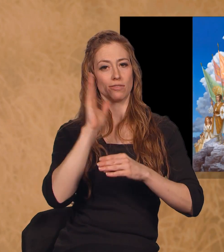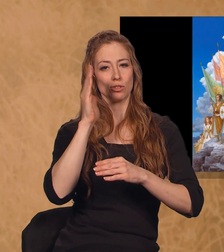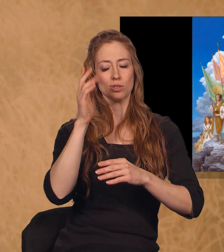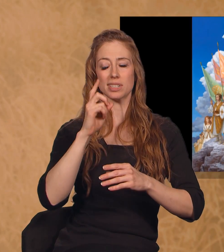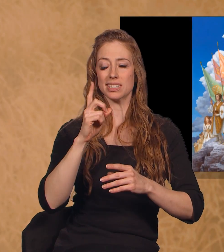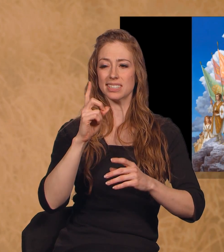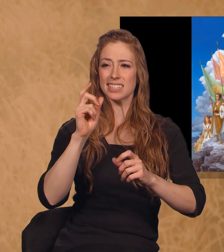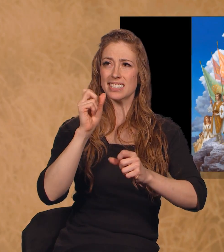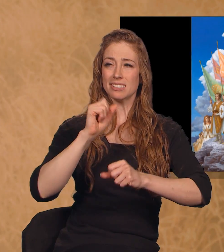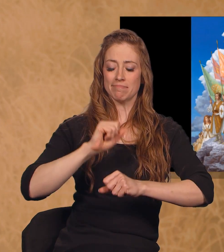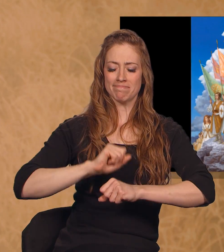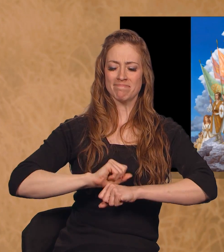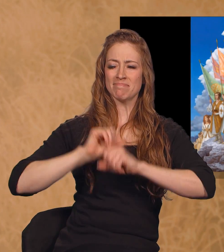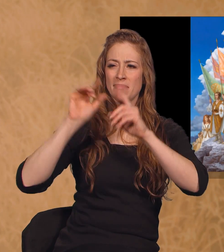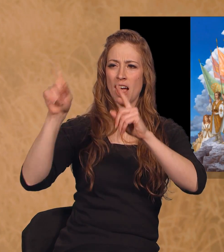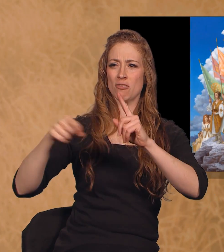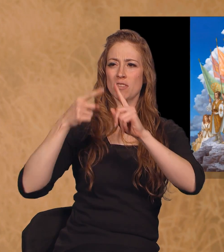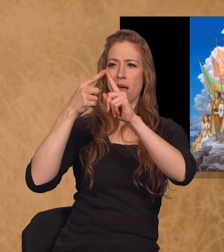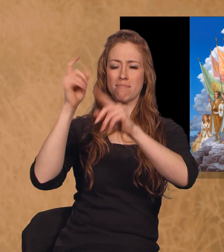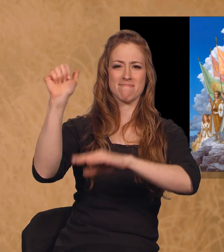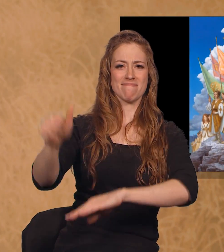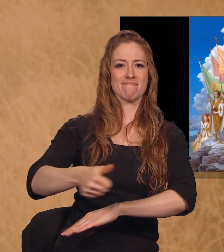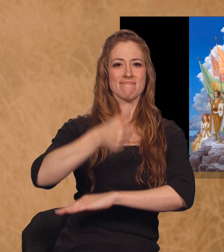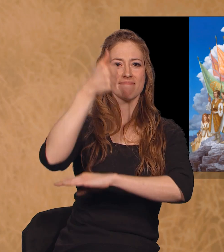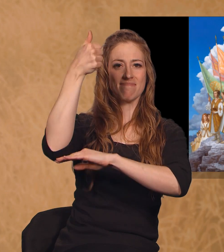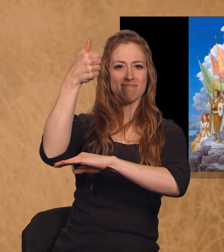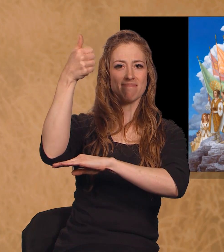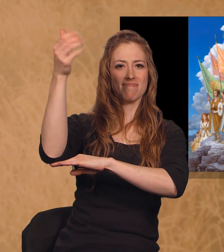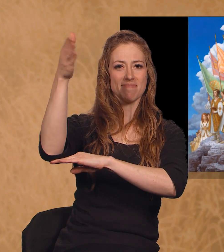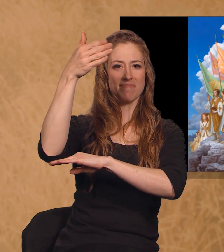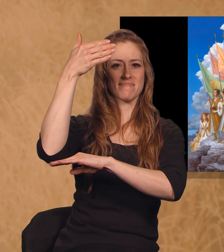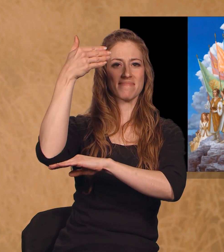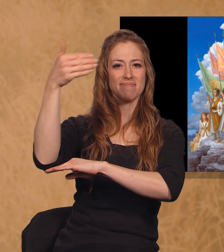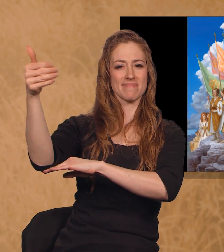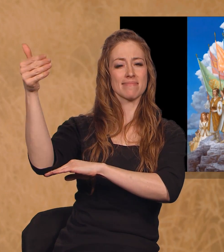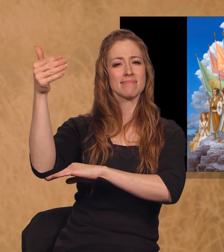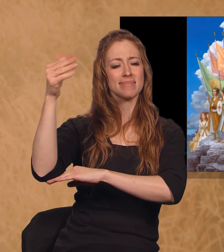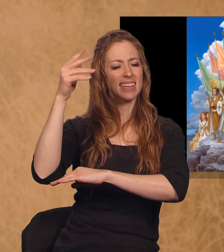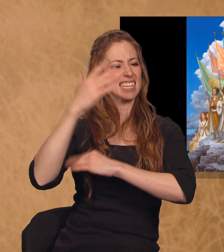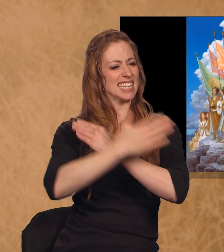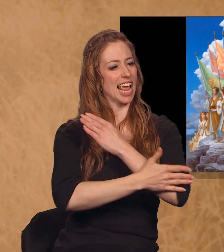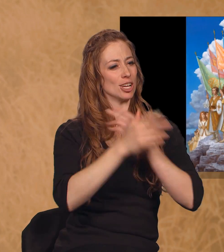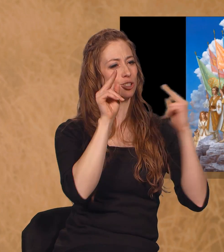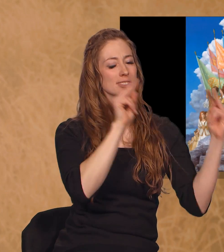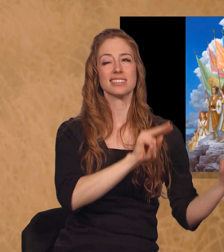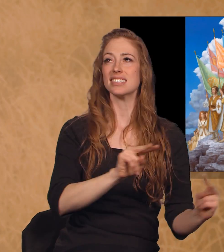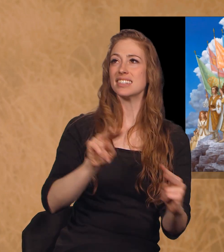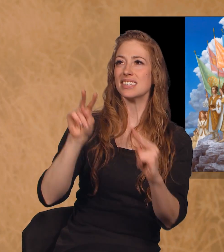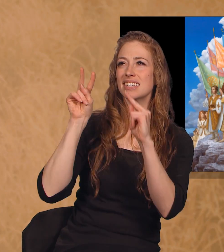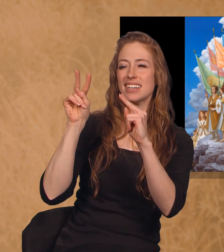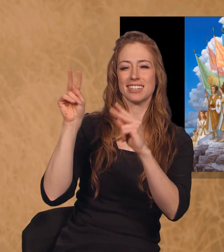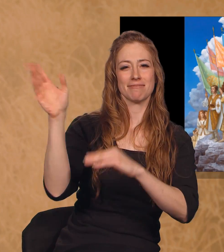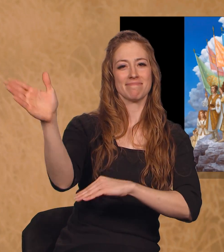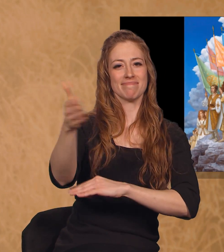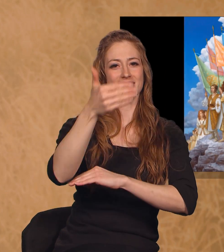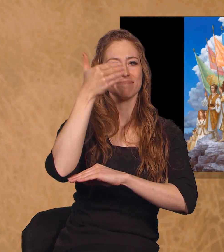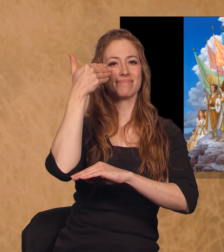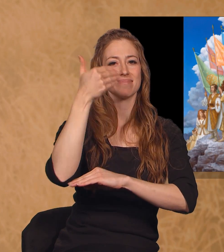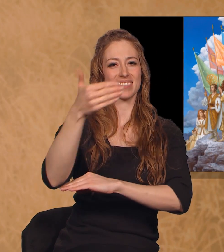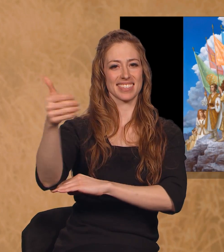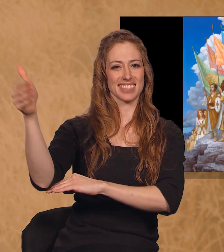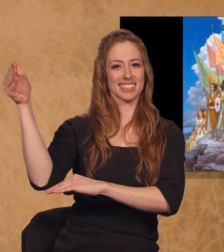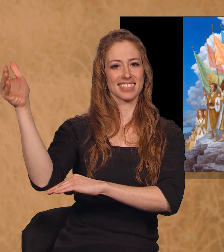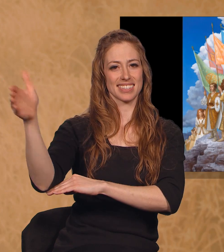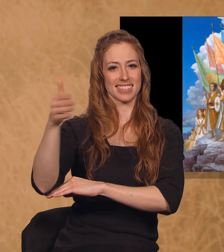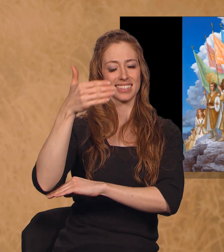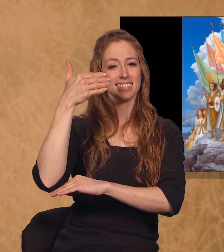on a mountaintop A banner is unfurled Ye nations, now look up It waves to all